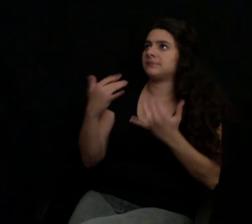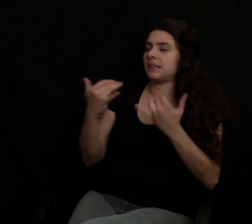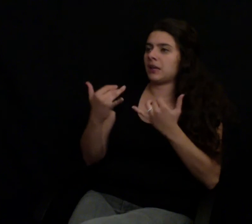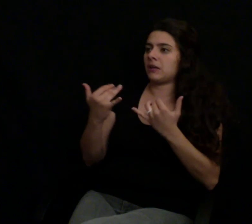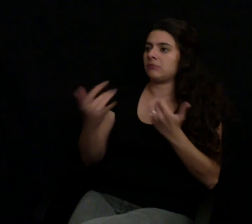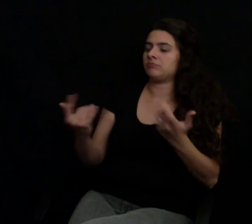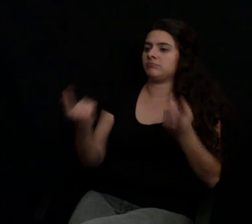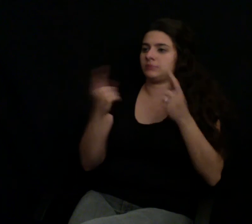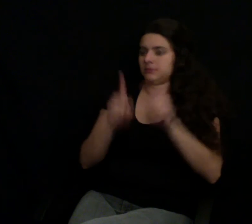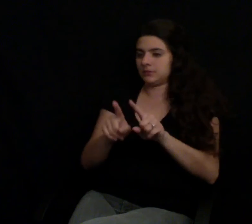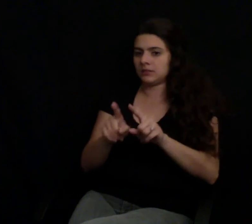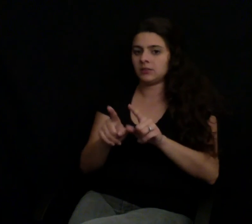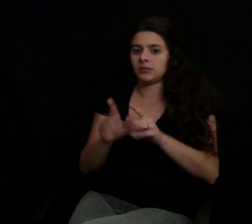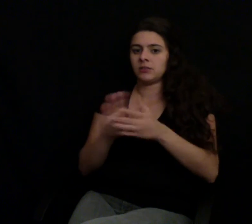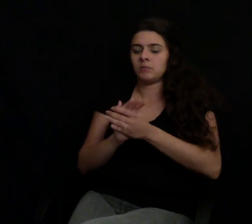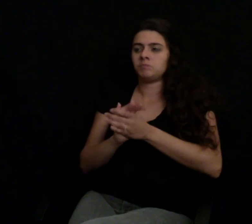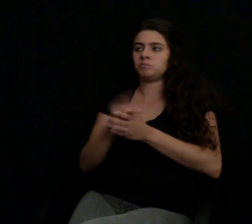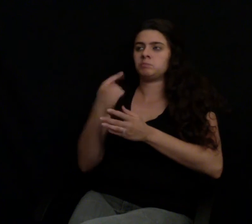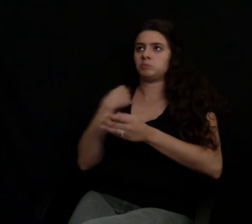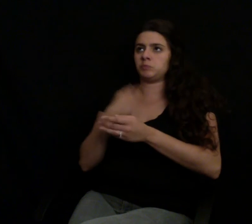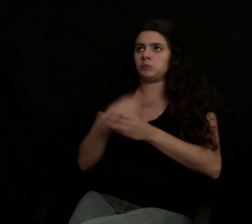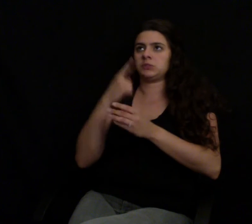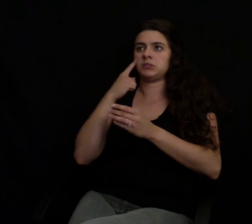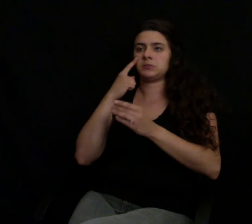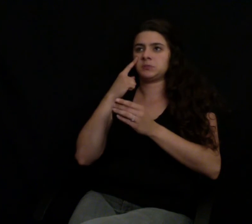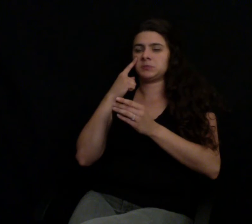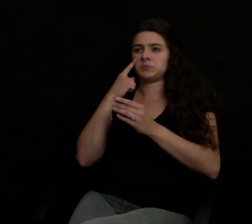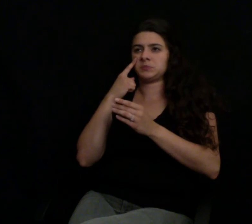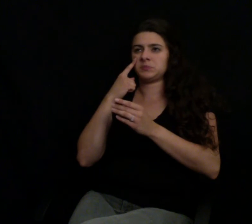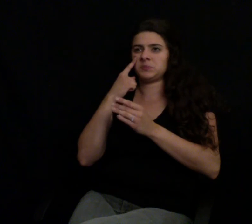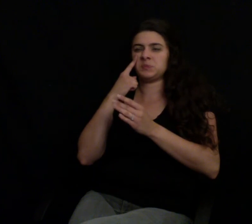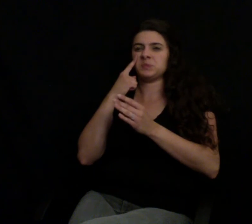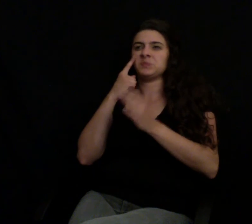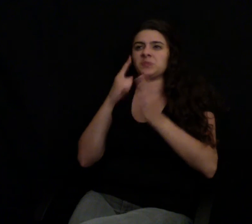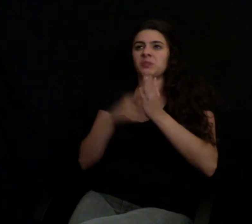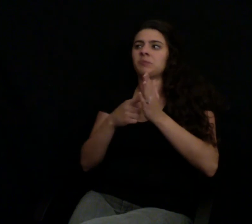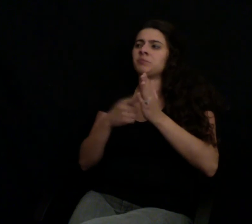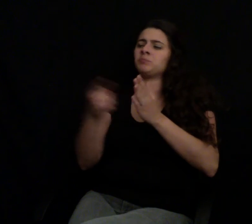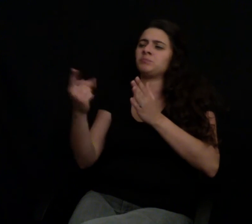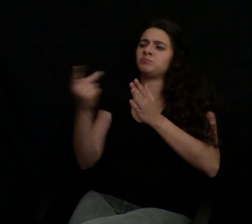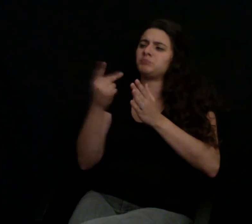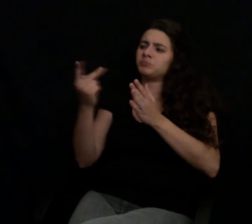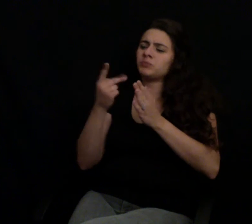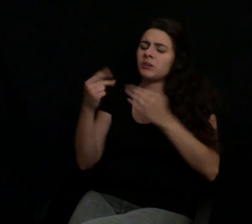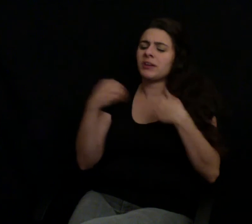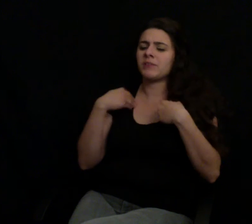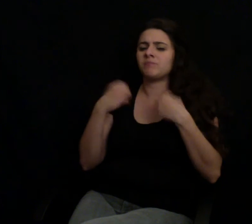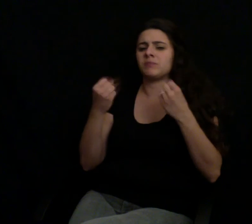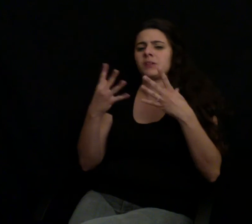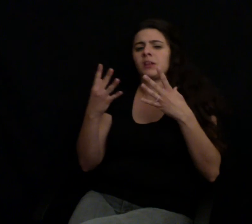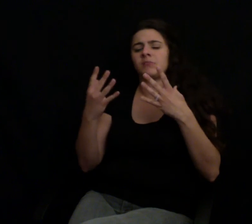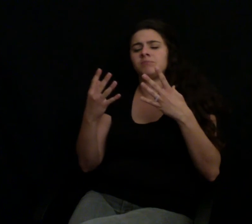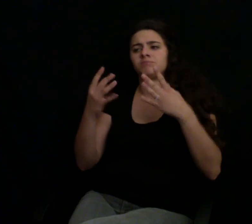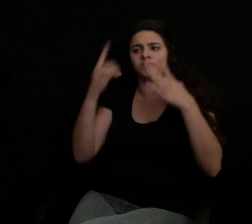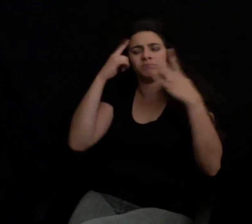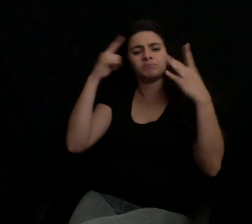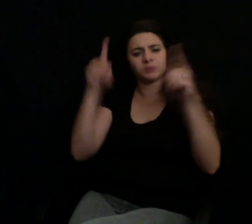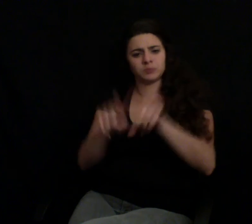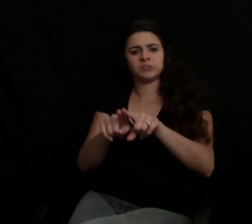though we're kind of pitted against each other in the public, we realize we have way more in common than we don't. And we both hate the system equally. You know, if you're